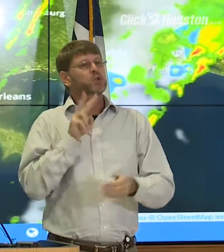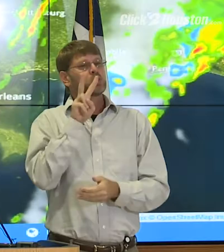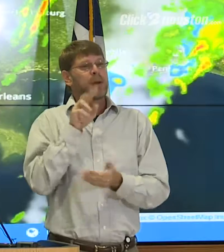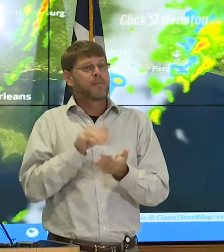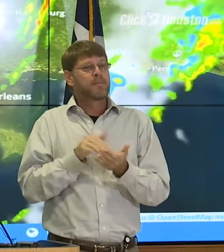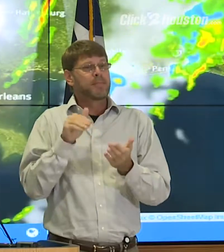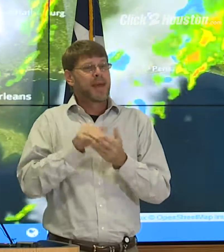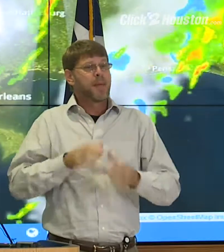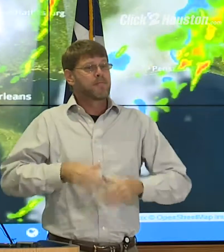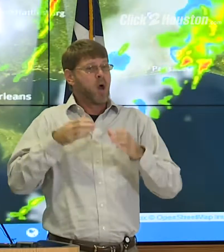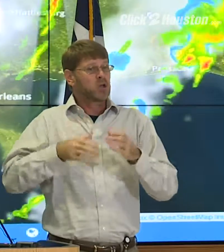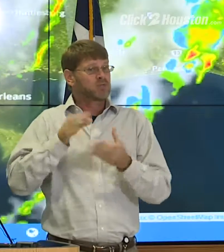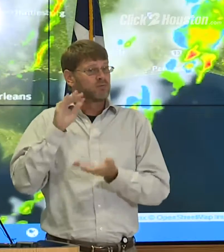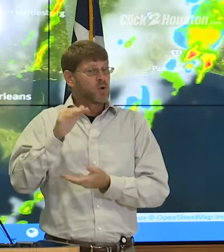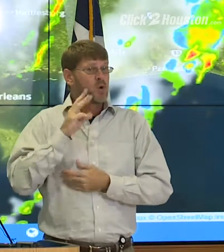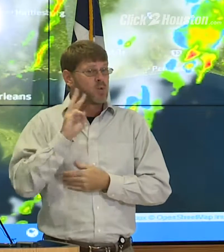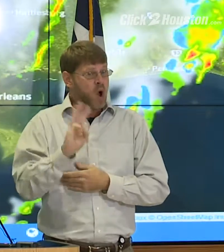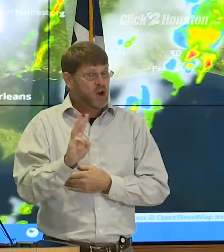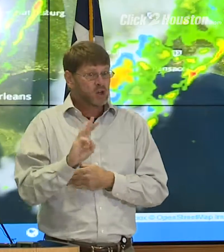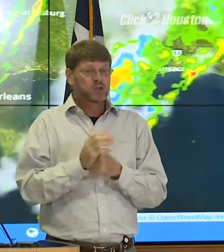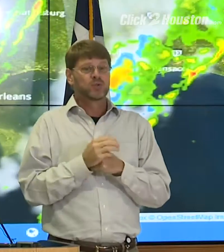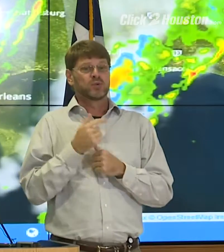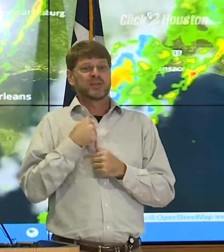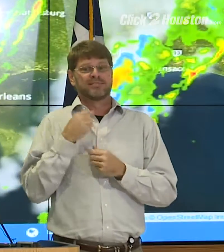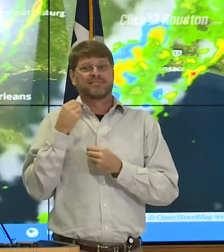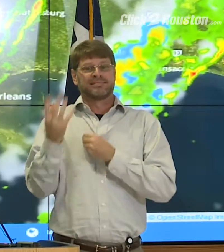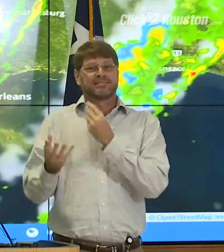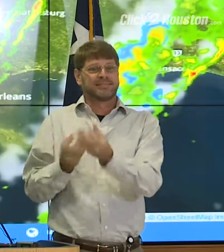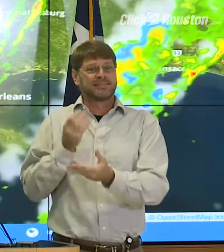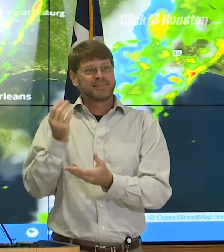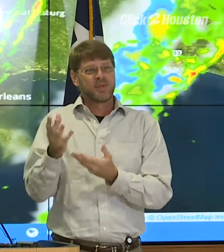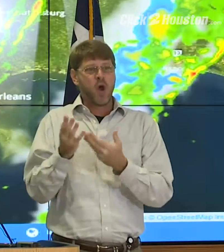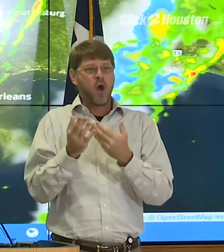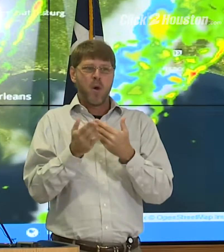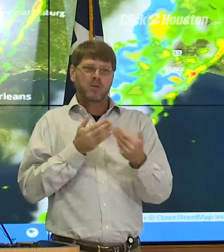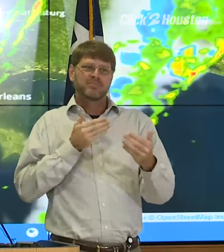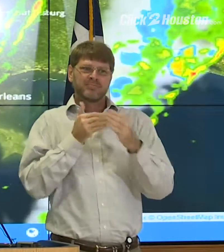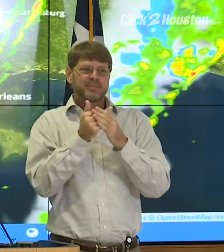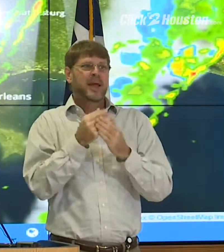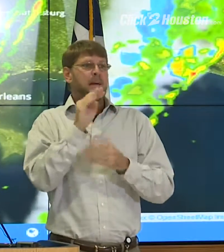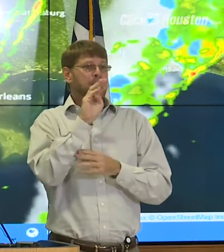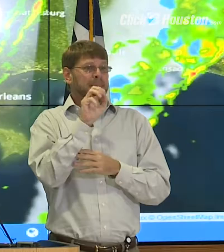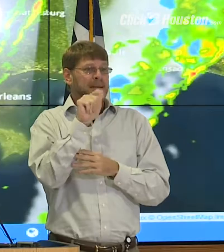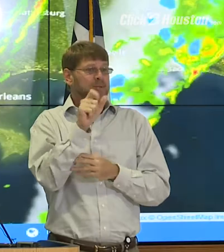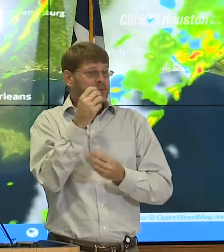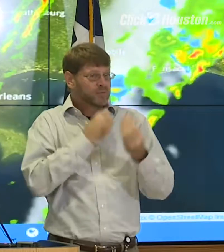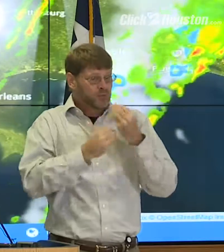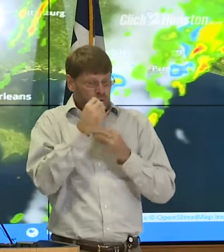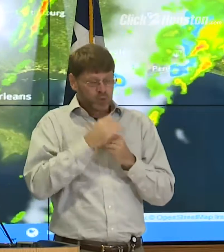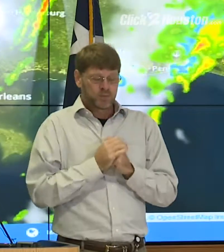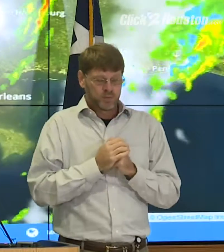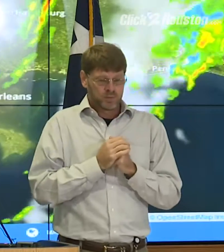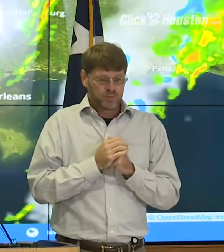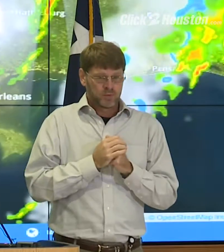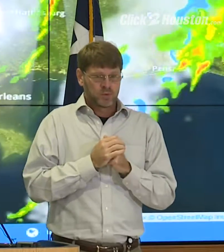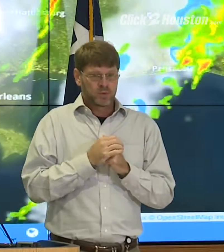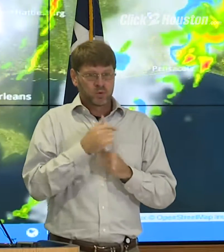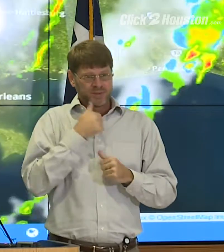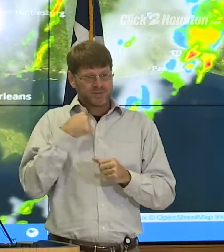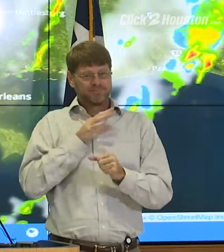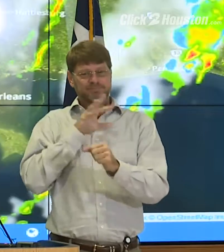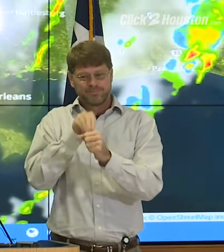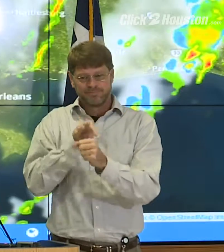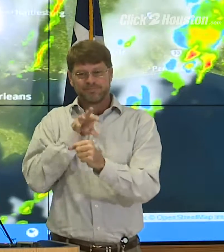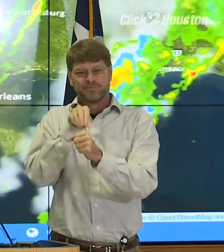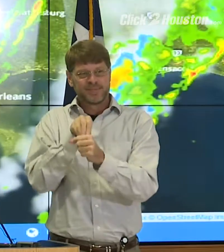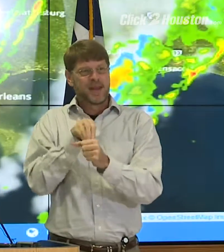million meters of water. We have delivered very close to that number of meals. We have engaged in